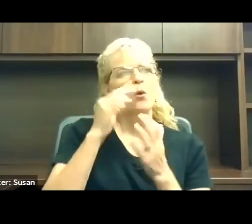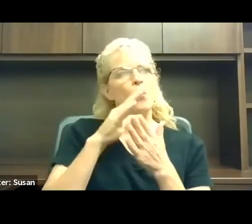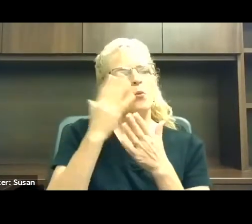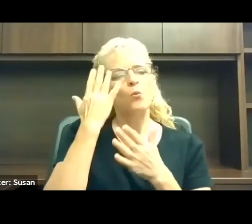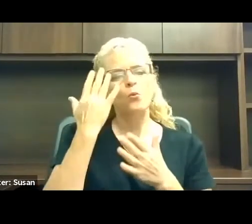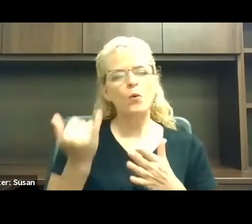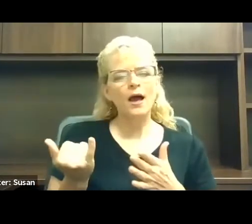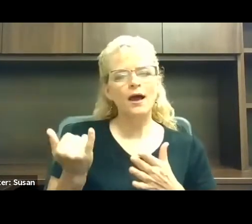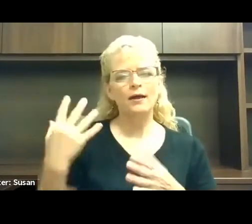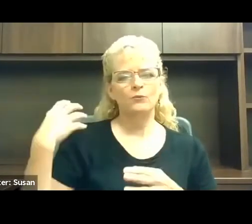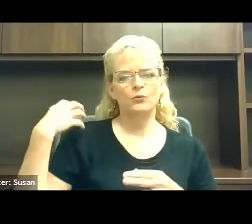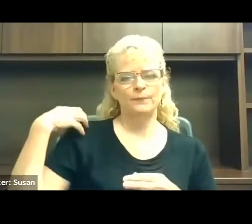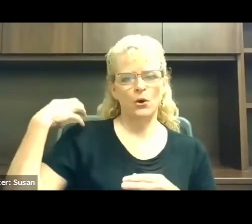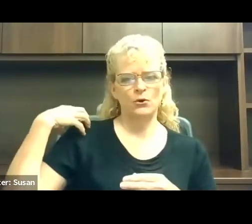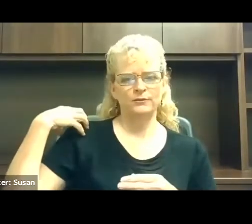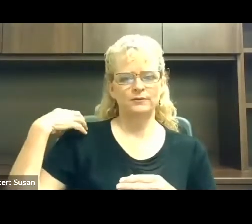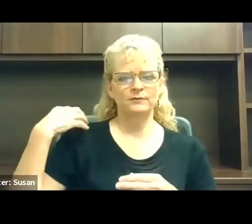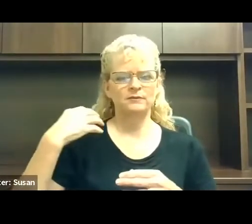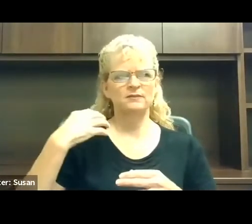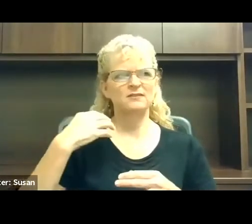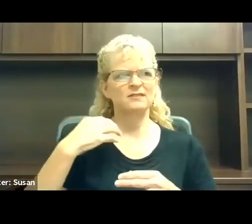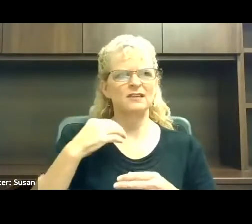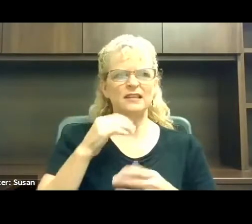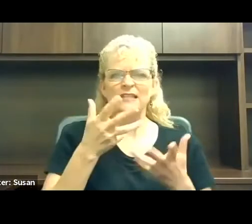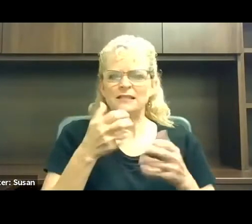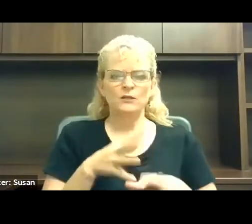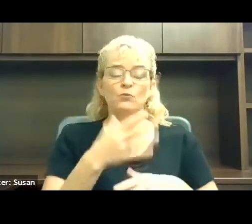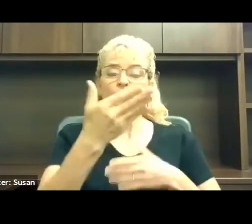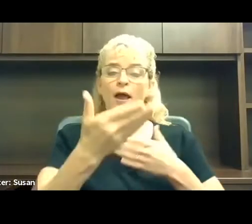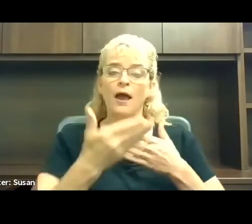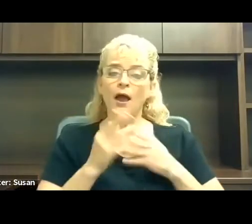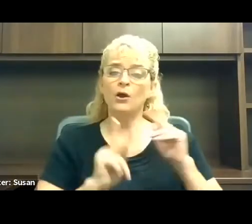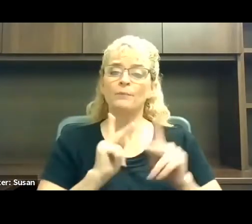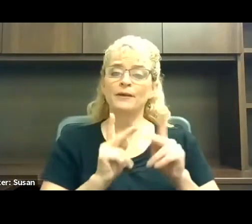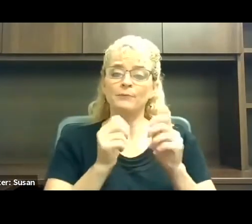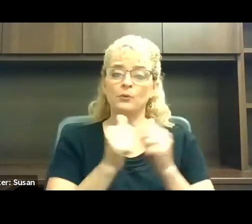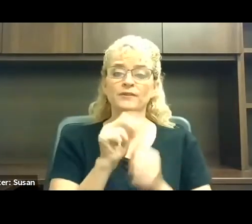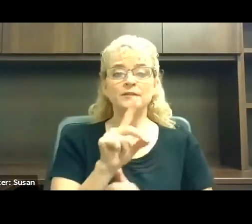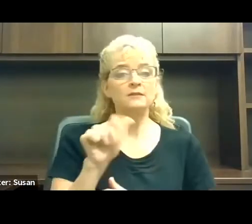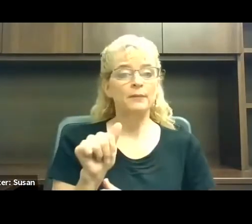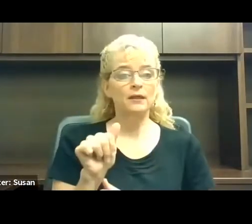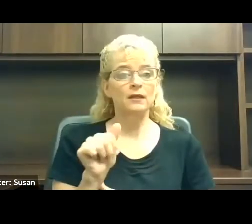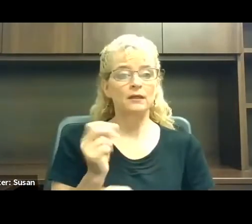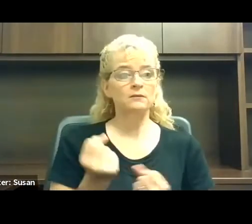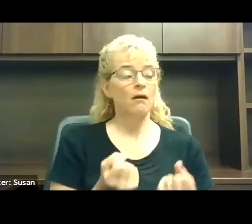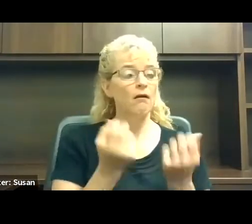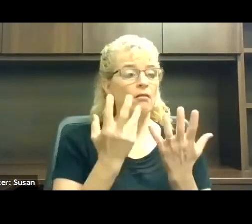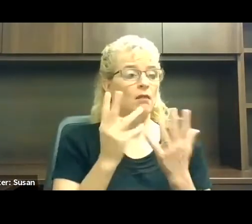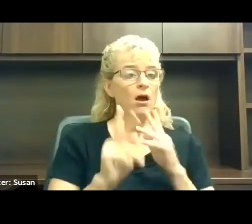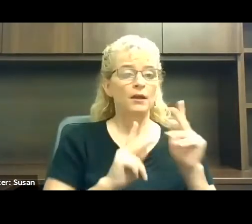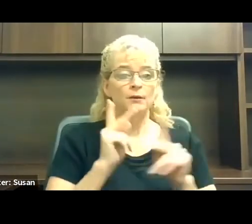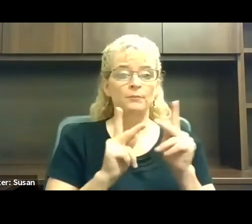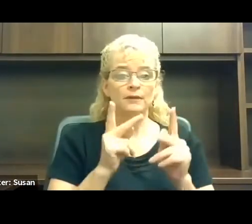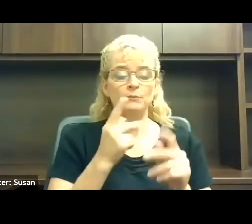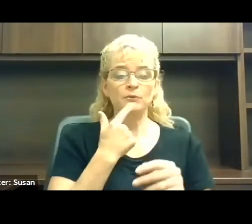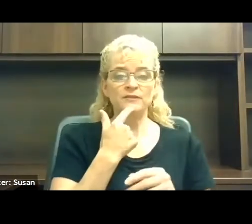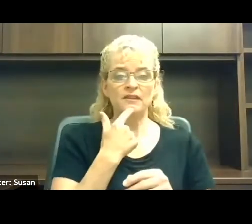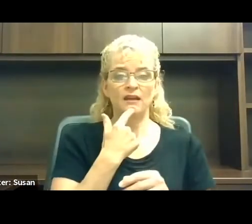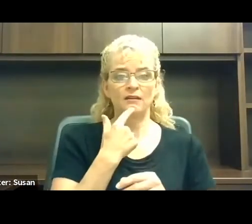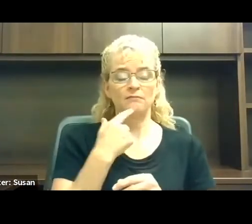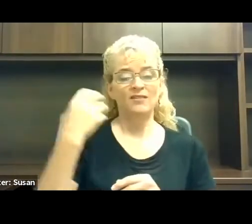Relucted to hire people with disabilities. And a lot of people said, well, they lack confidence